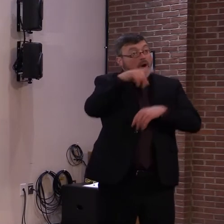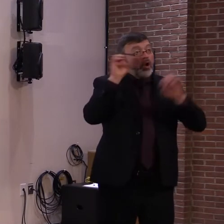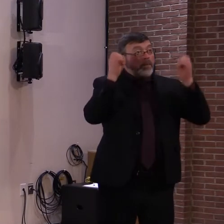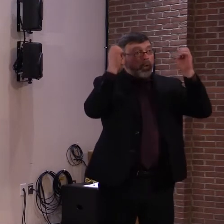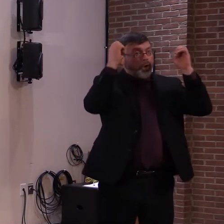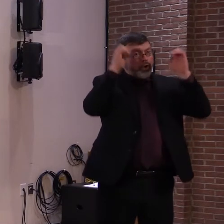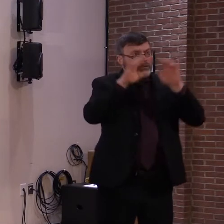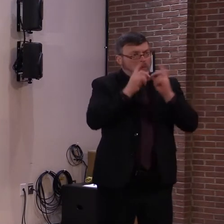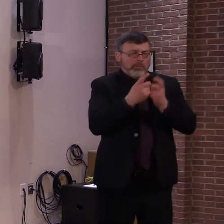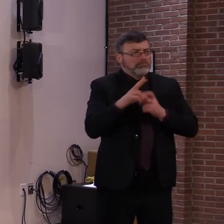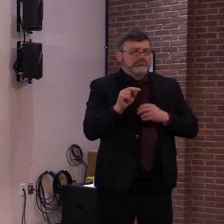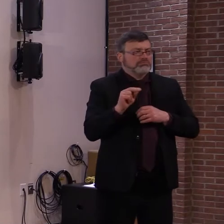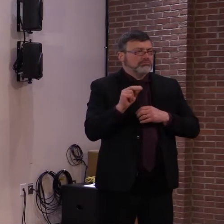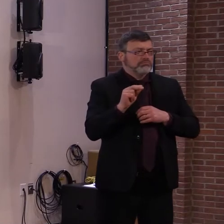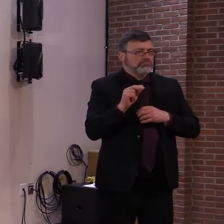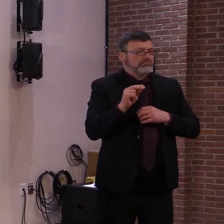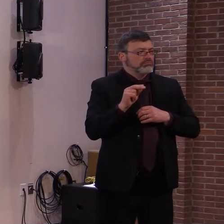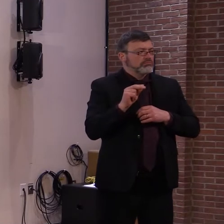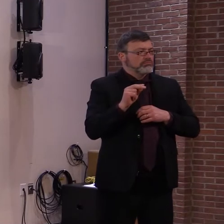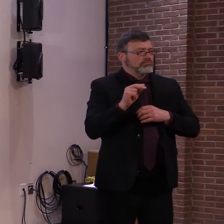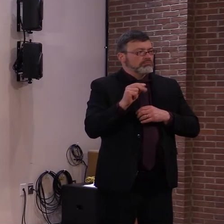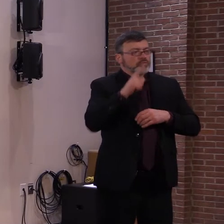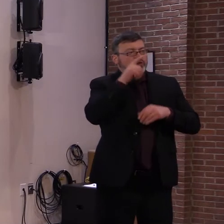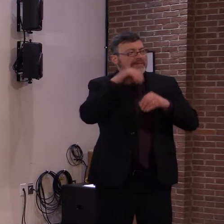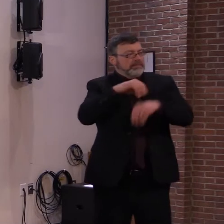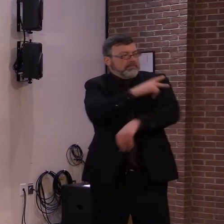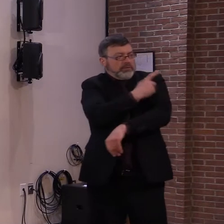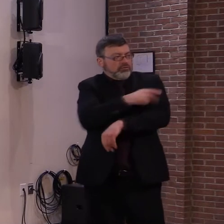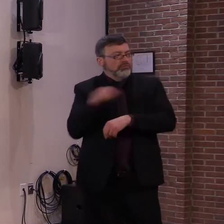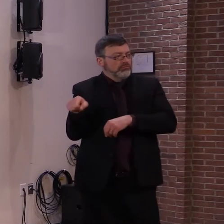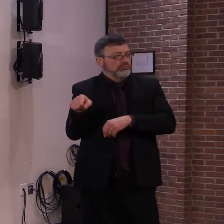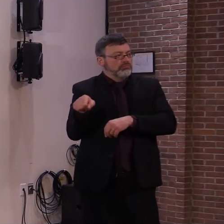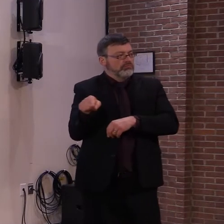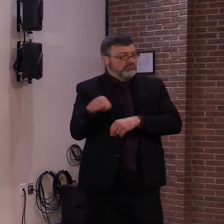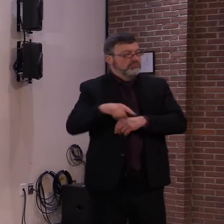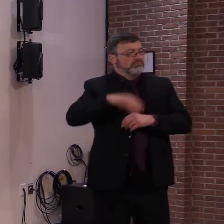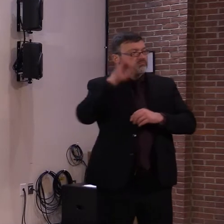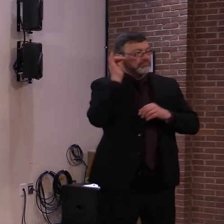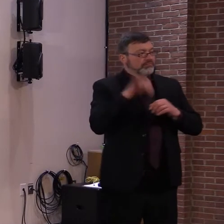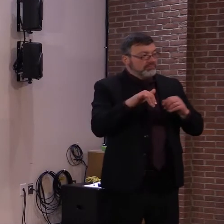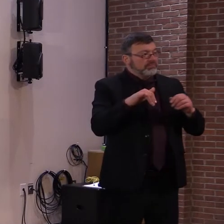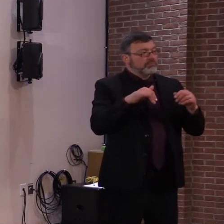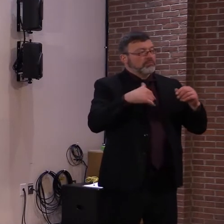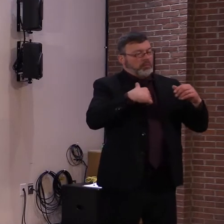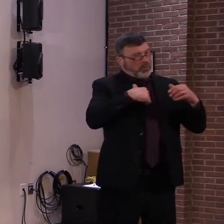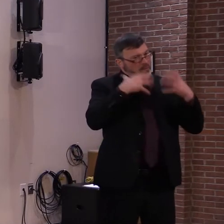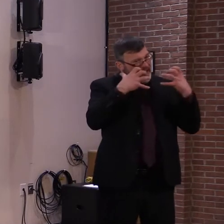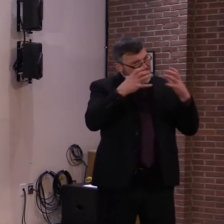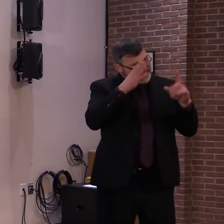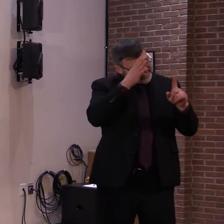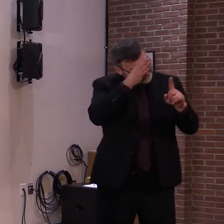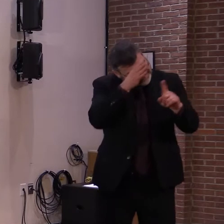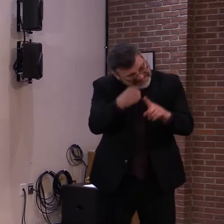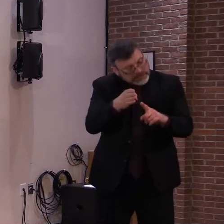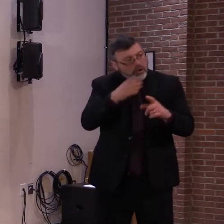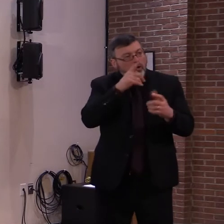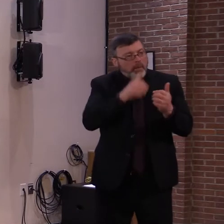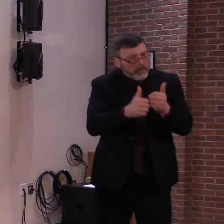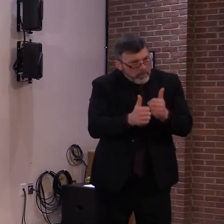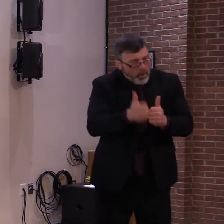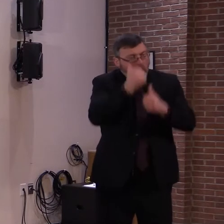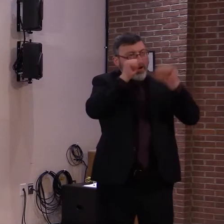utilization of doses for the most vulnerable and help us begin the transition to phase 2 as soon as possible.